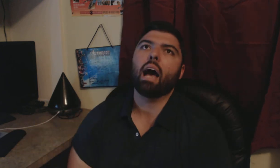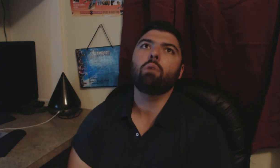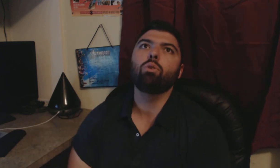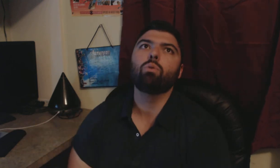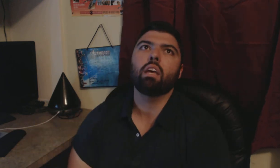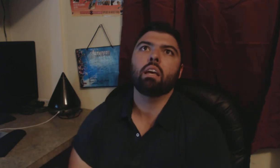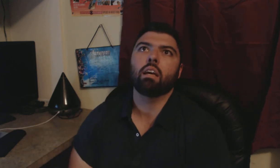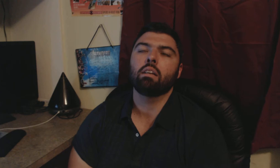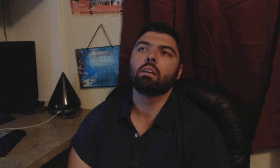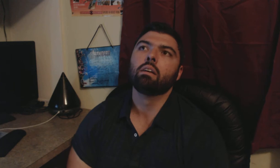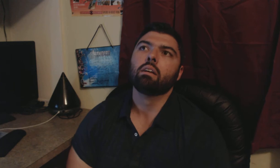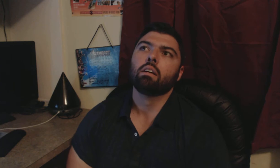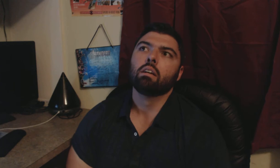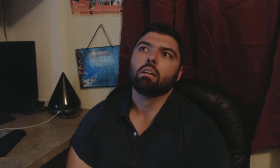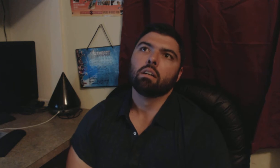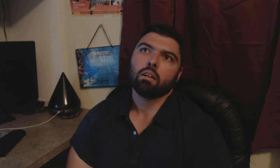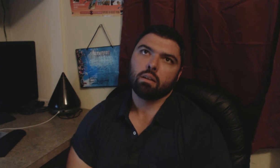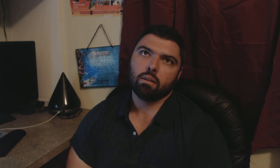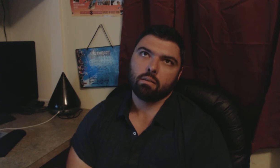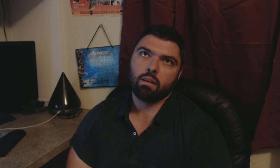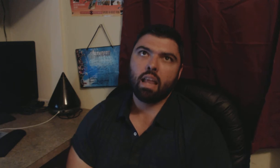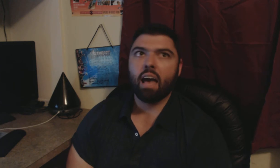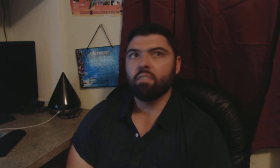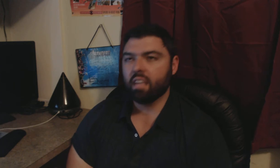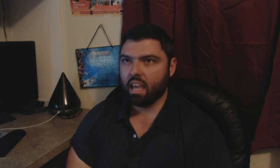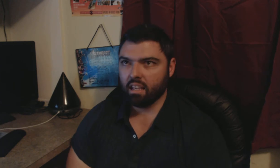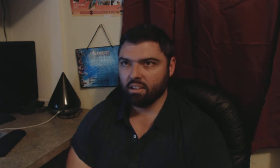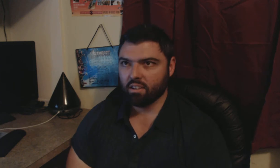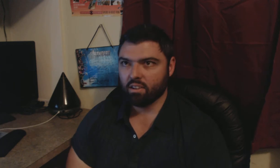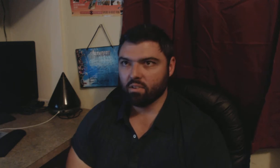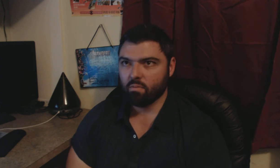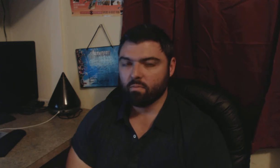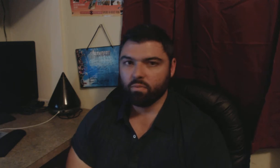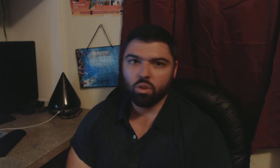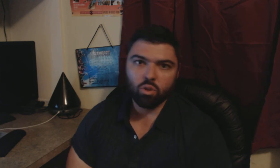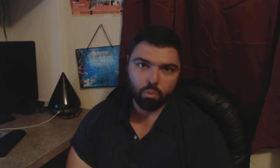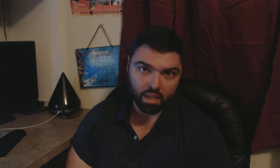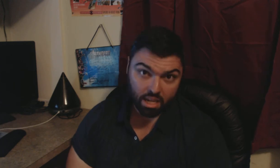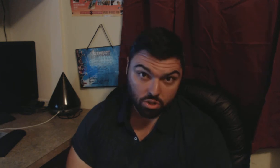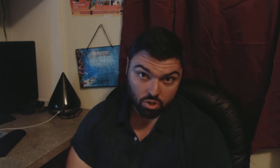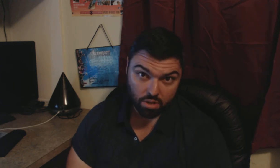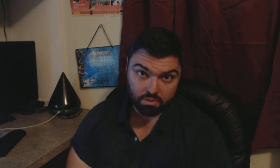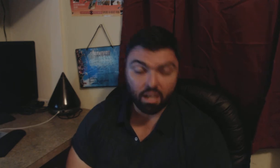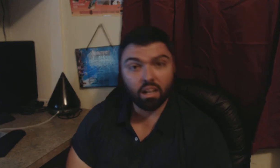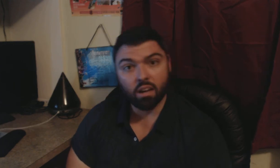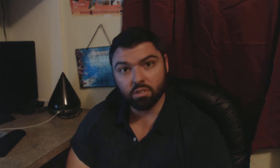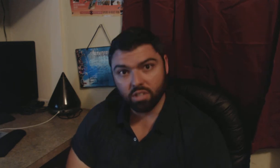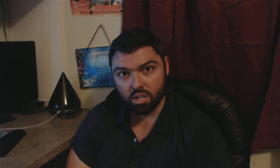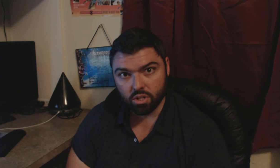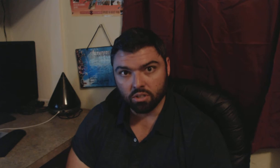how you can navigate your relationships and conversations